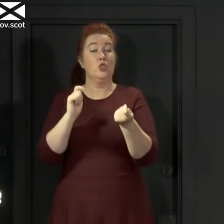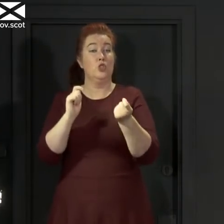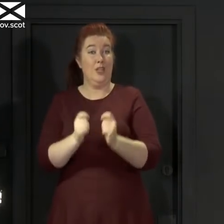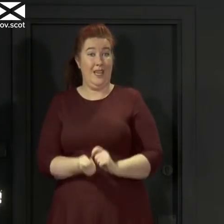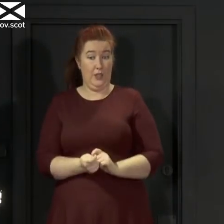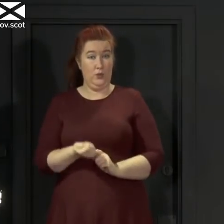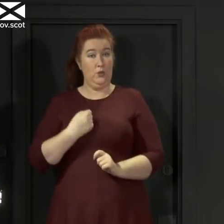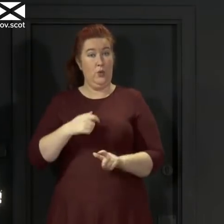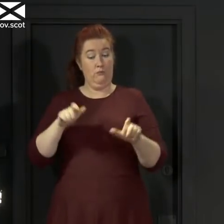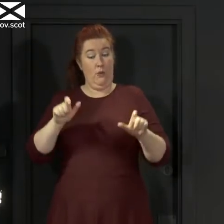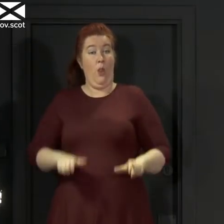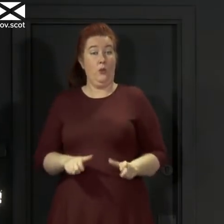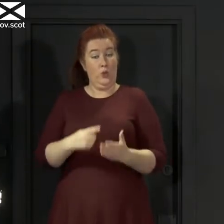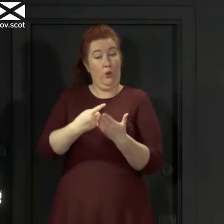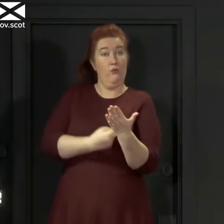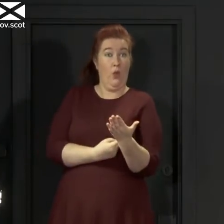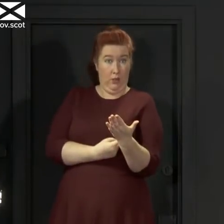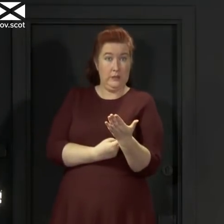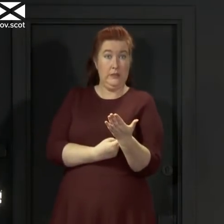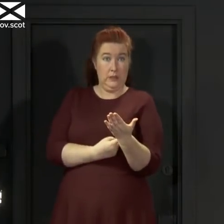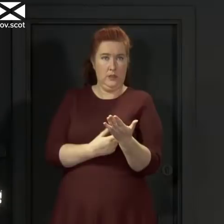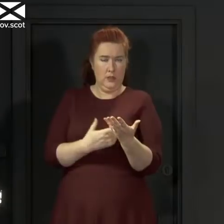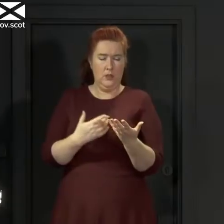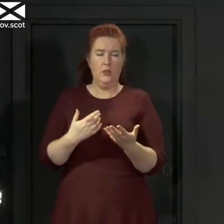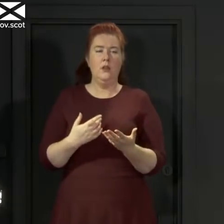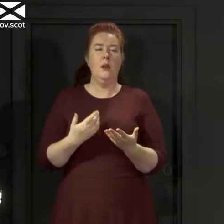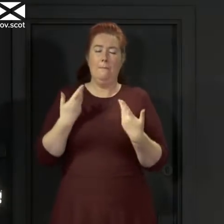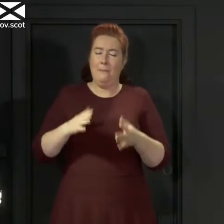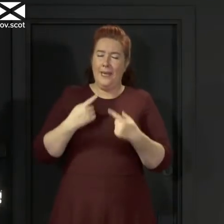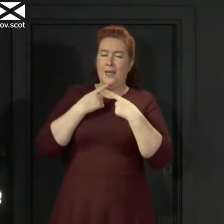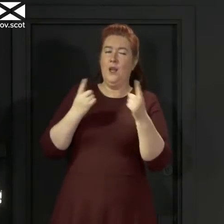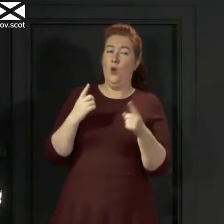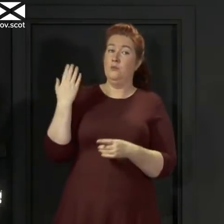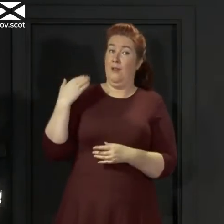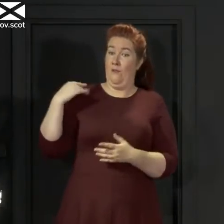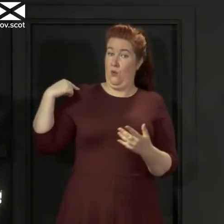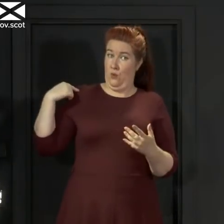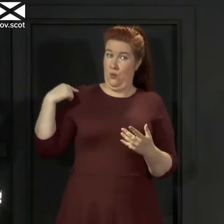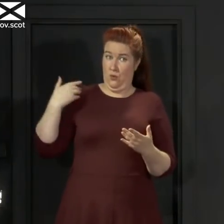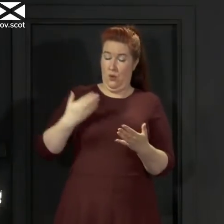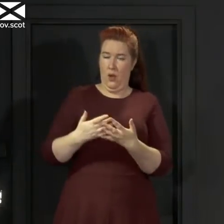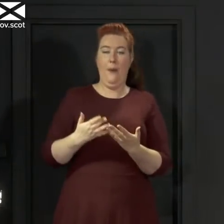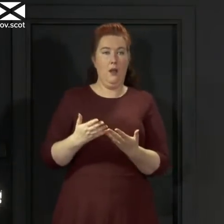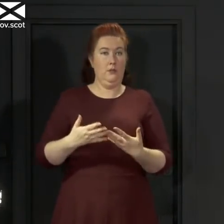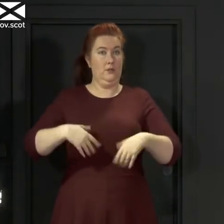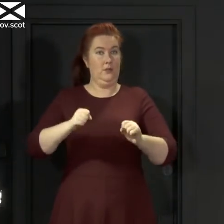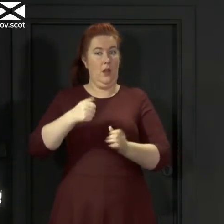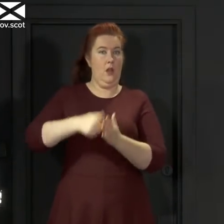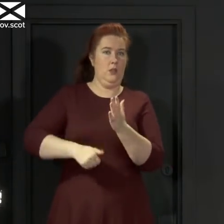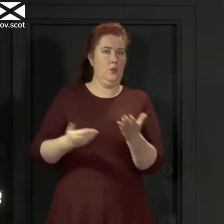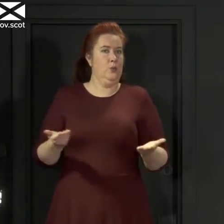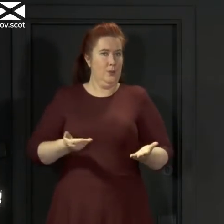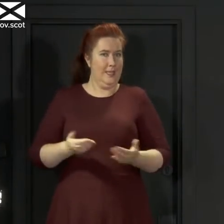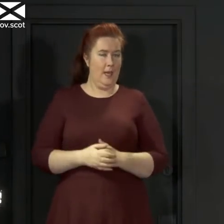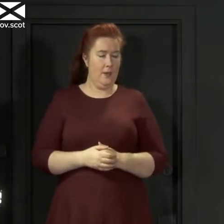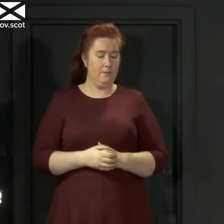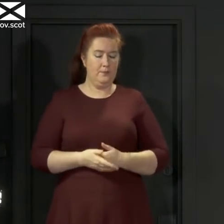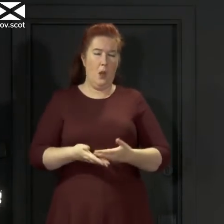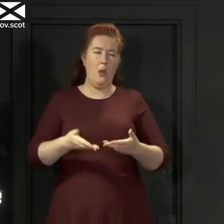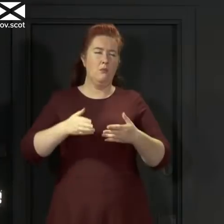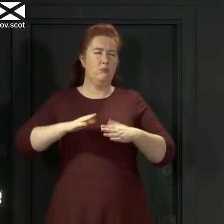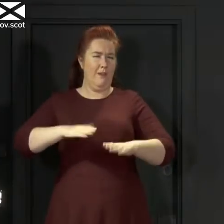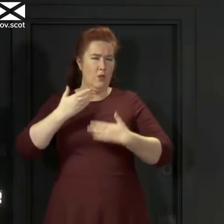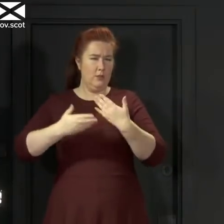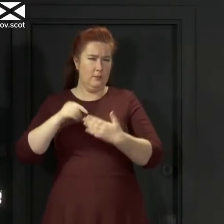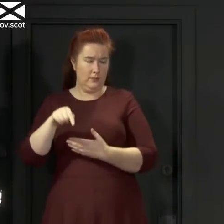to lockdown rules, which we have previously announced, but which come into effect today. However, before I do that, as I